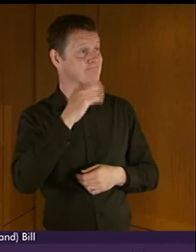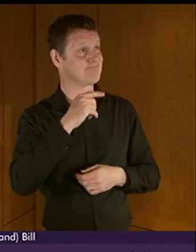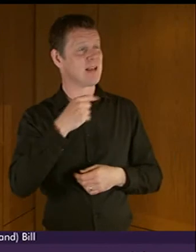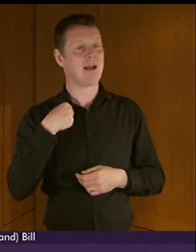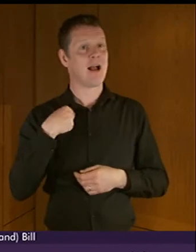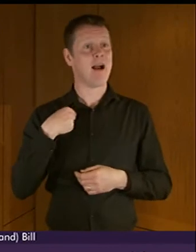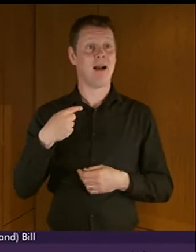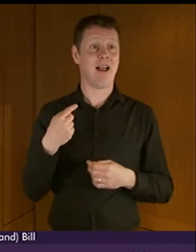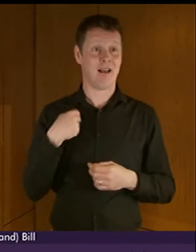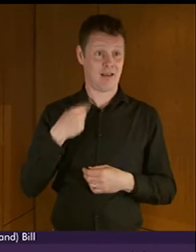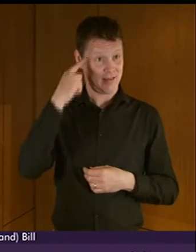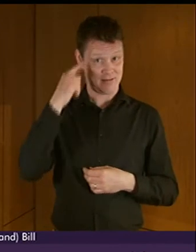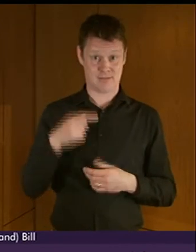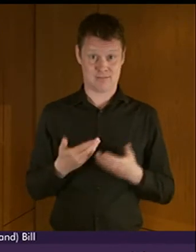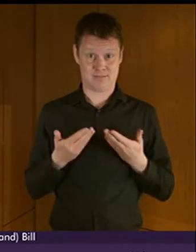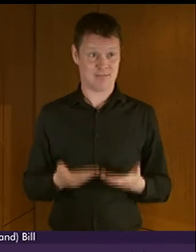tremendous